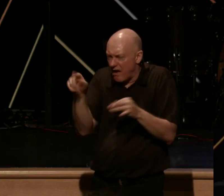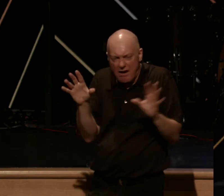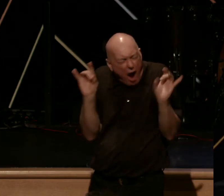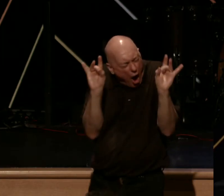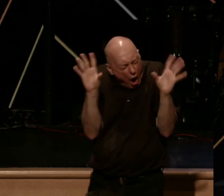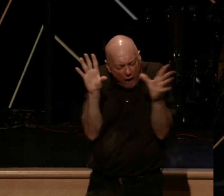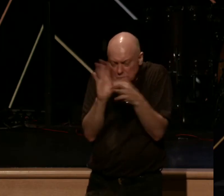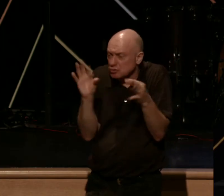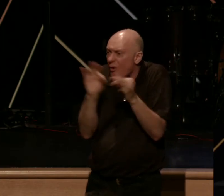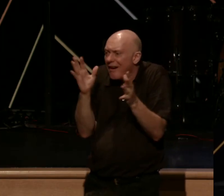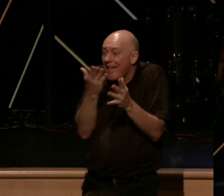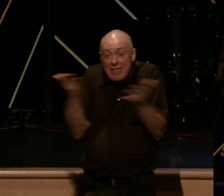Just things that we've never,